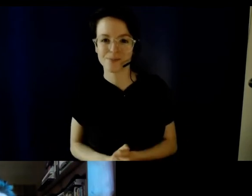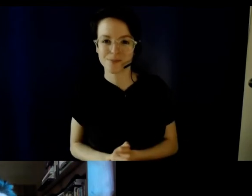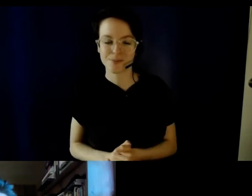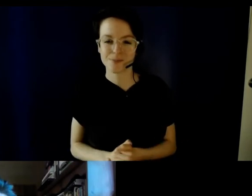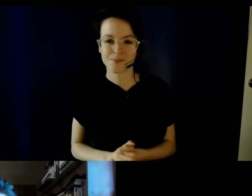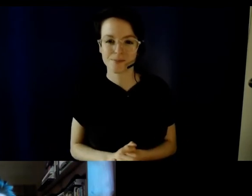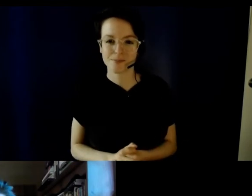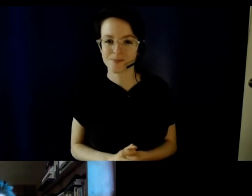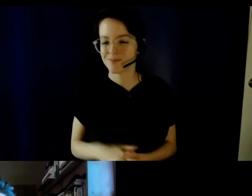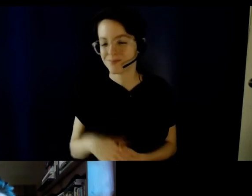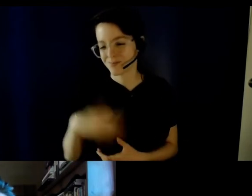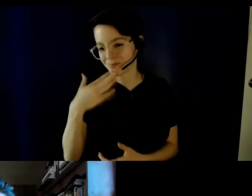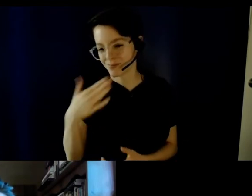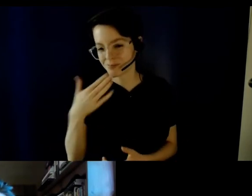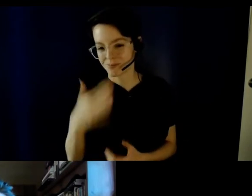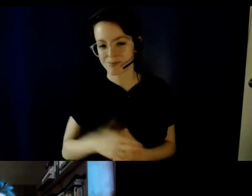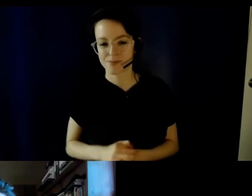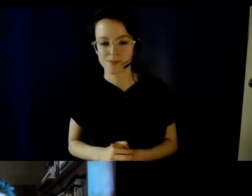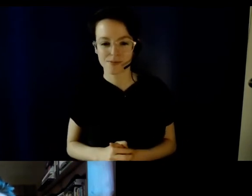Thank you so much.